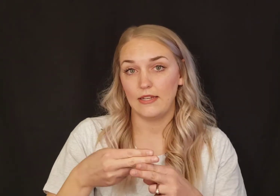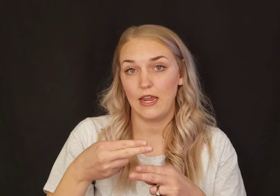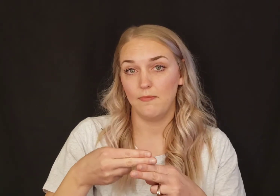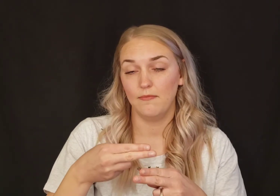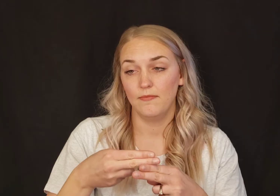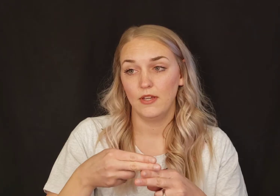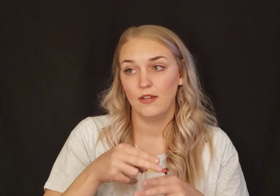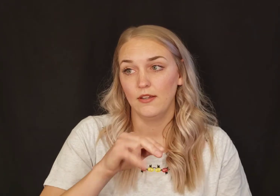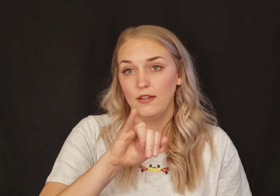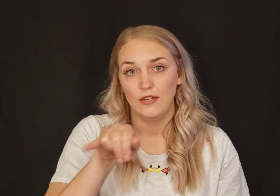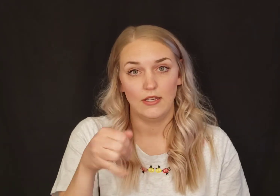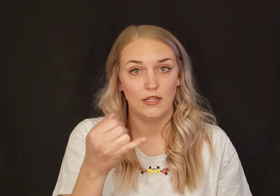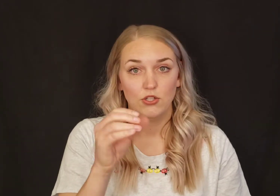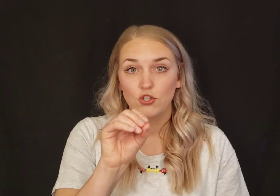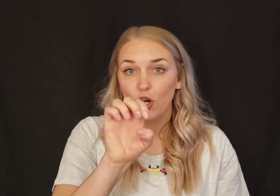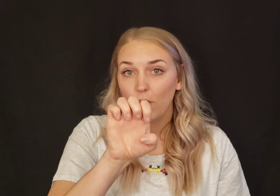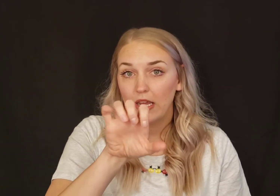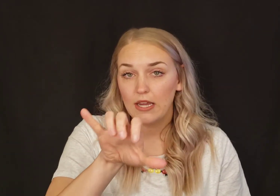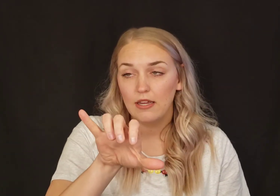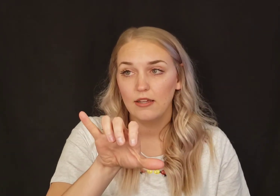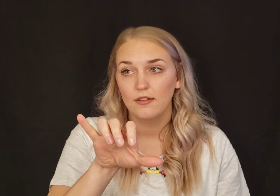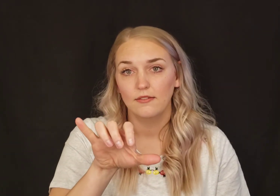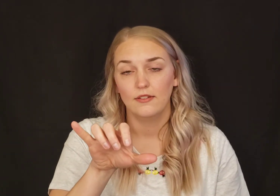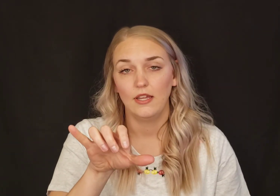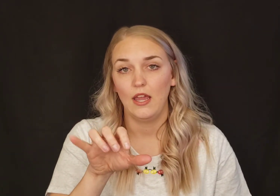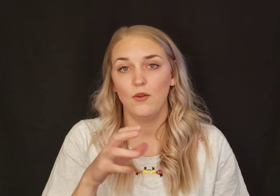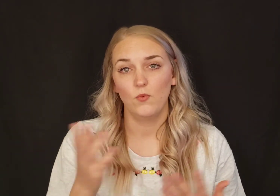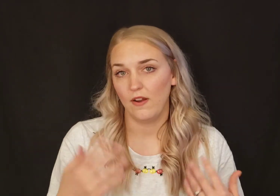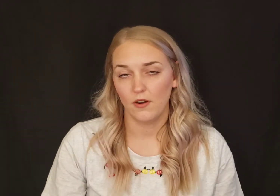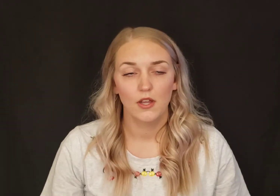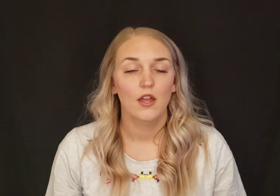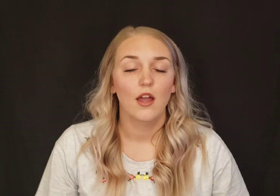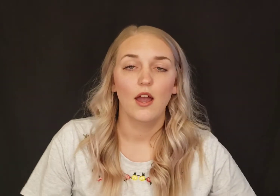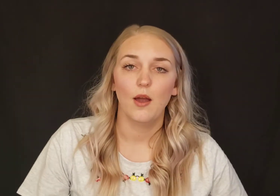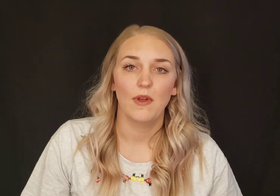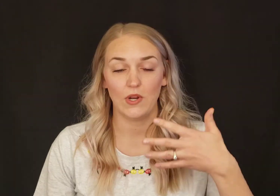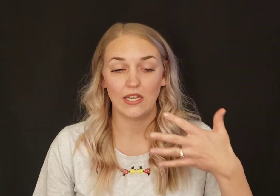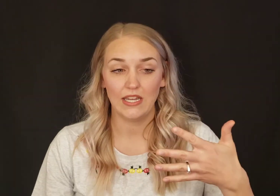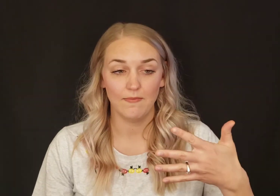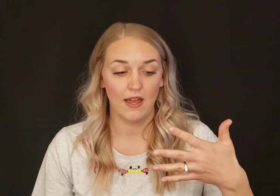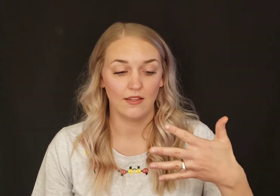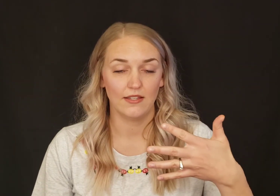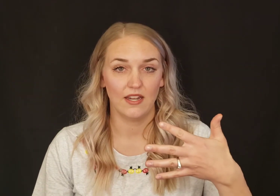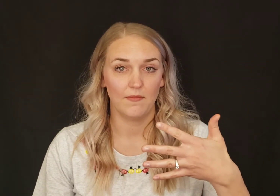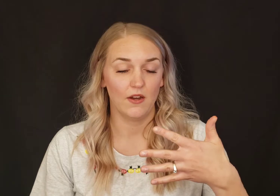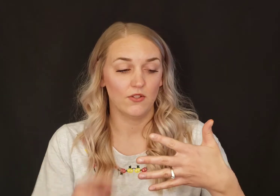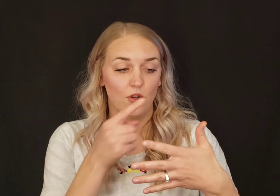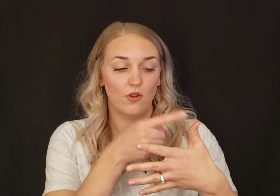name is Joey. Okay, whatever. I'm going to keep that list up there. So